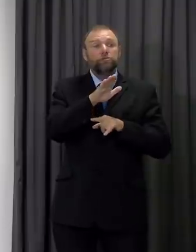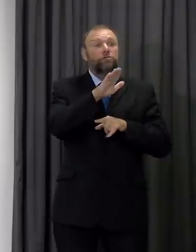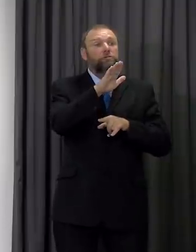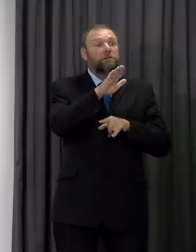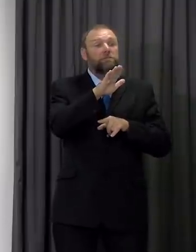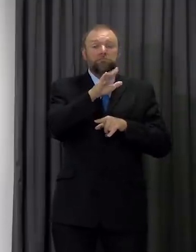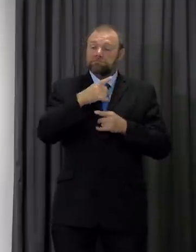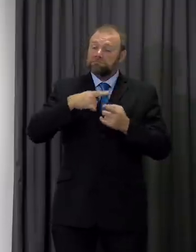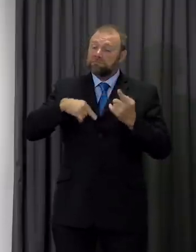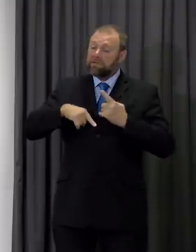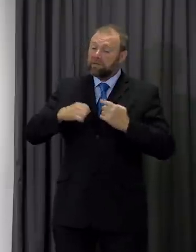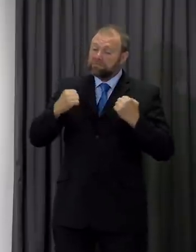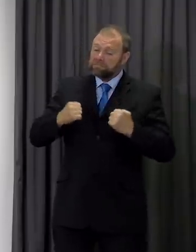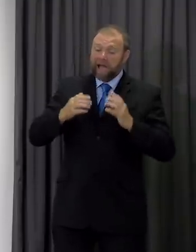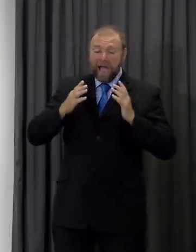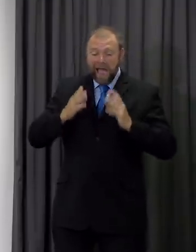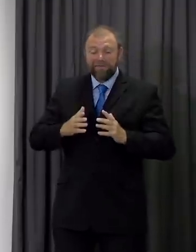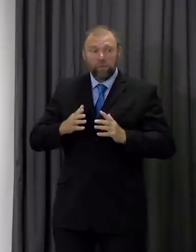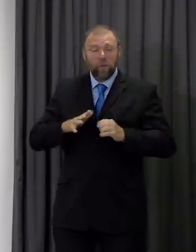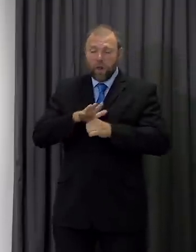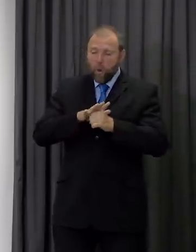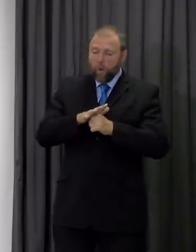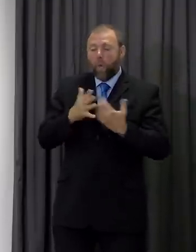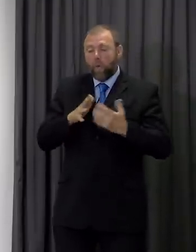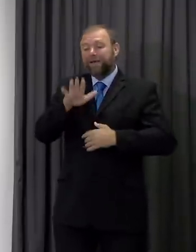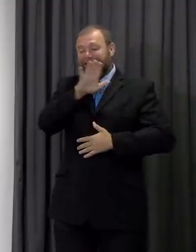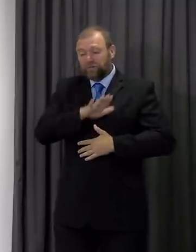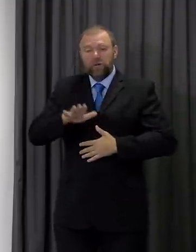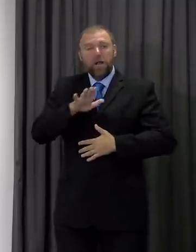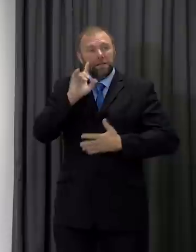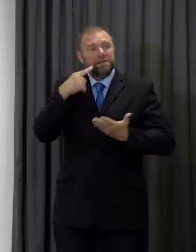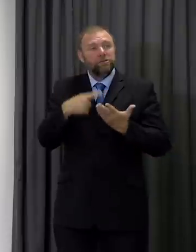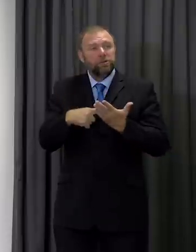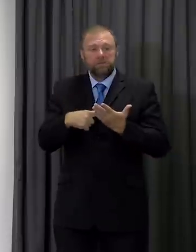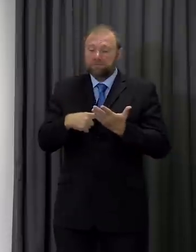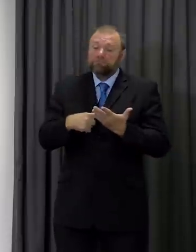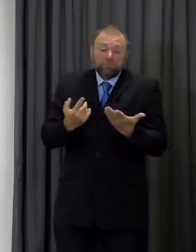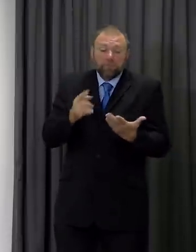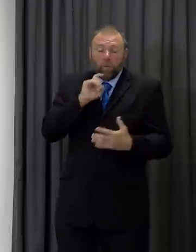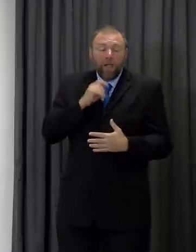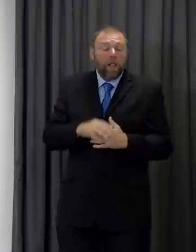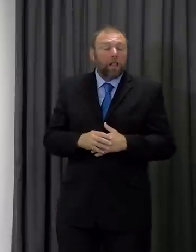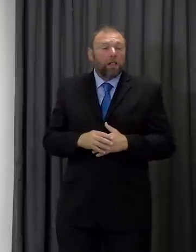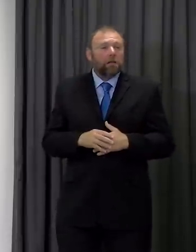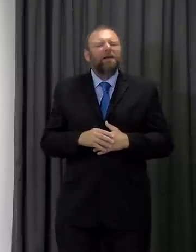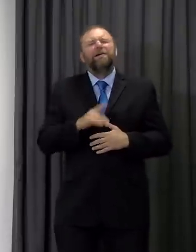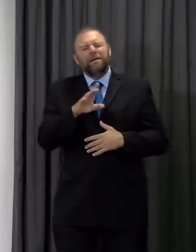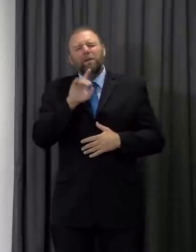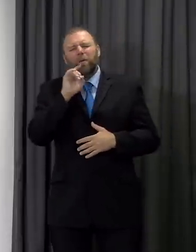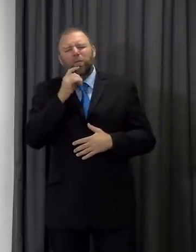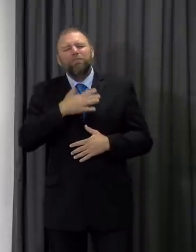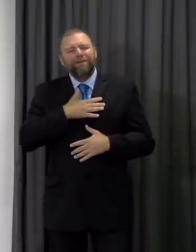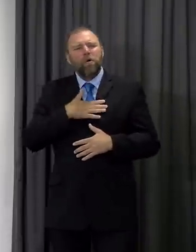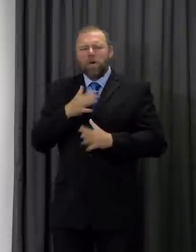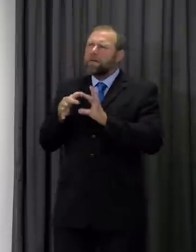national measures then yes of course we'll be prepared to make those choices our preference though is to have a joined up conversation across